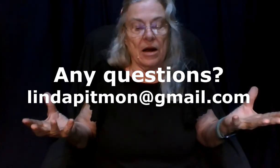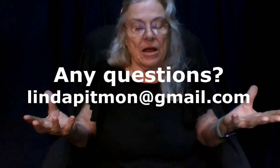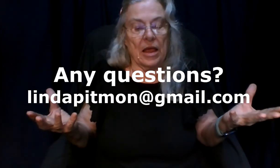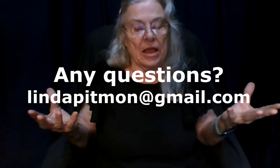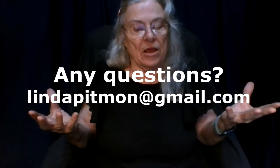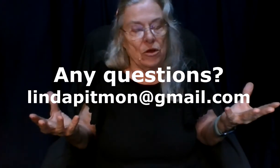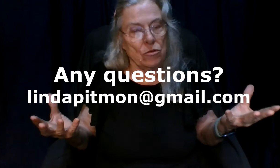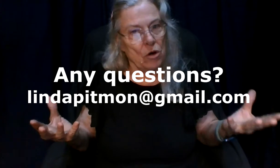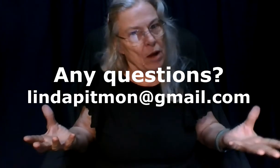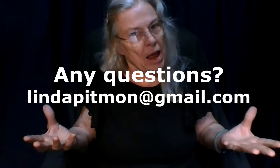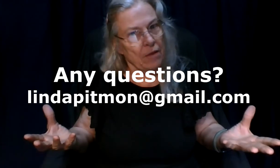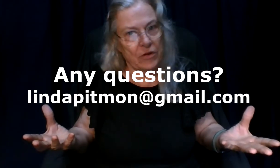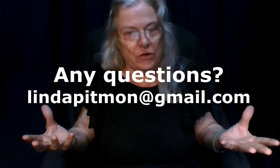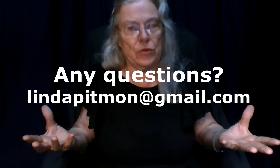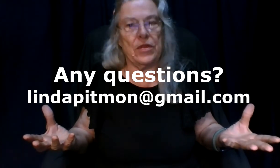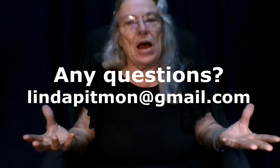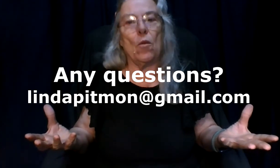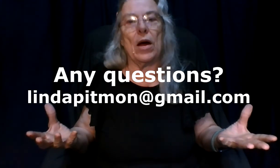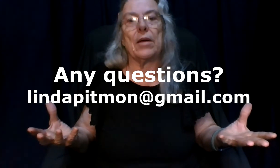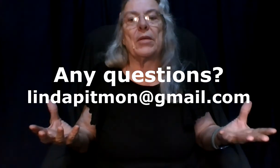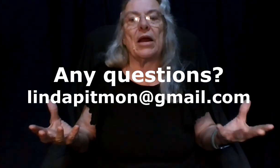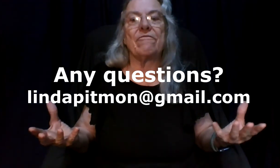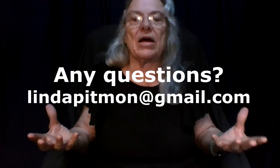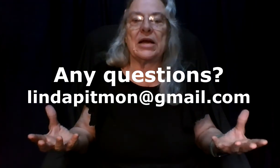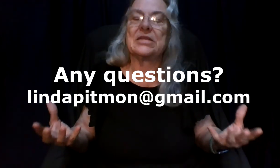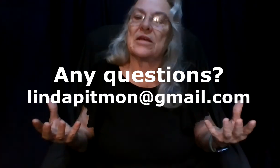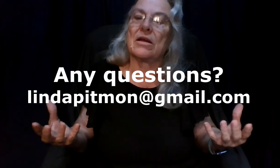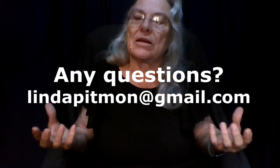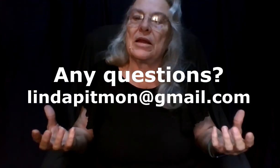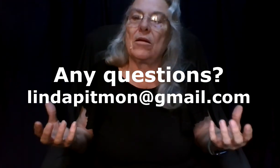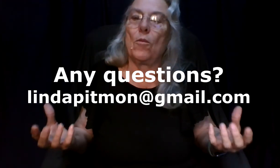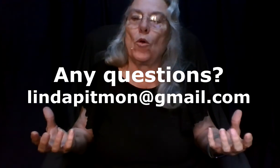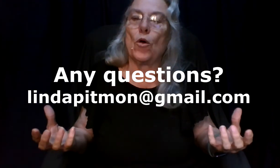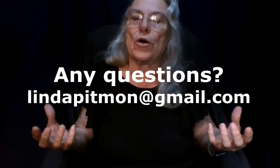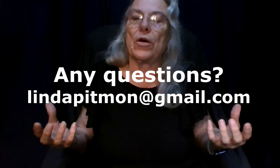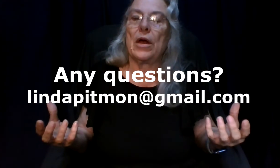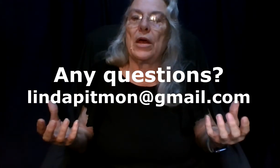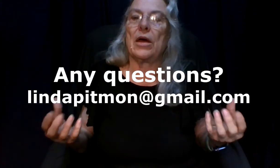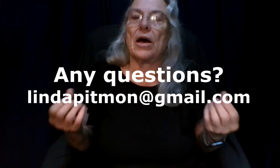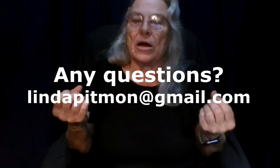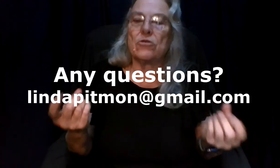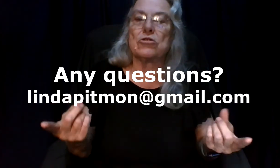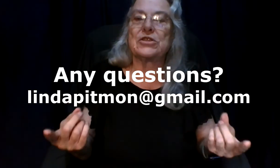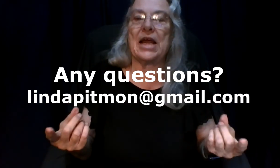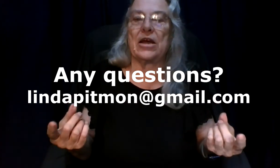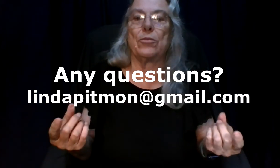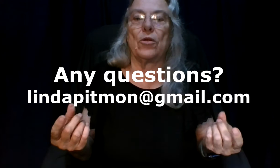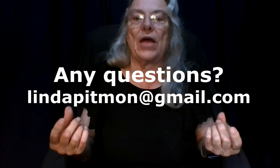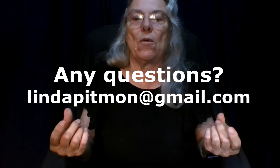you don't have to do it that way but i find it's a little more understandable that way